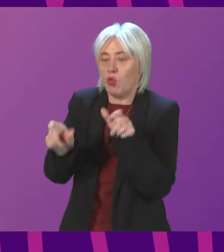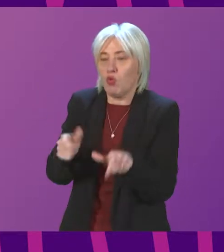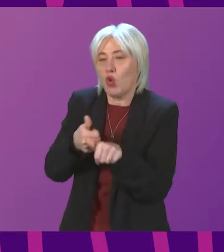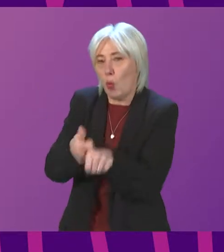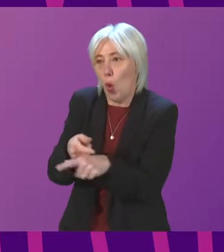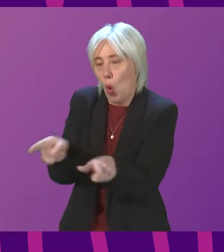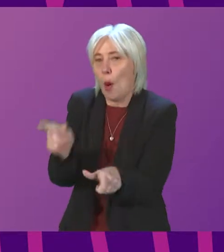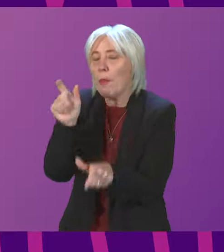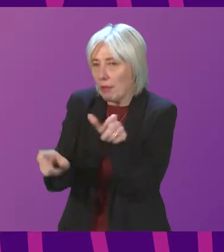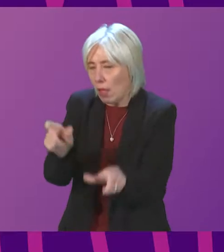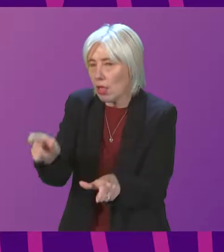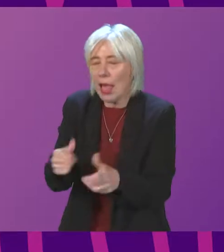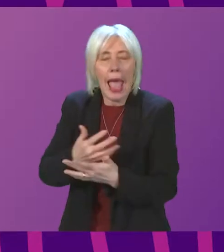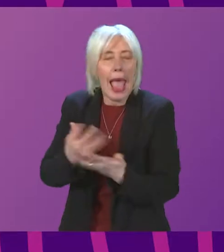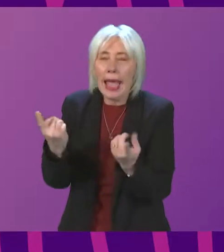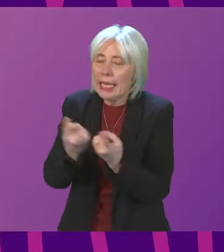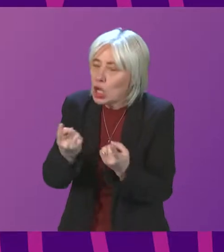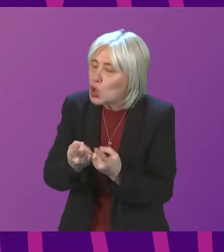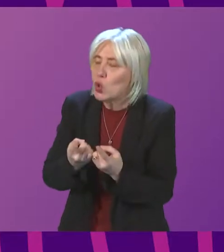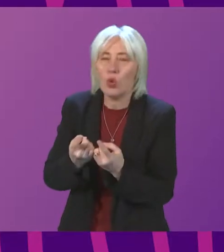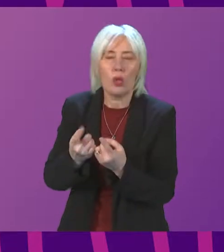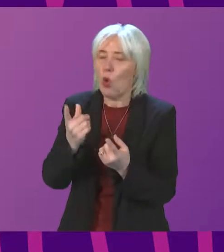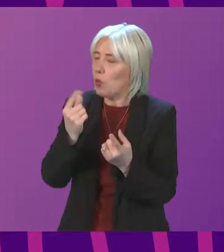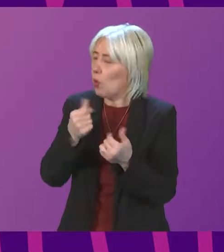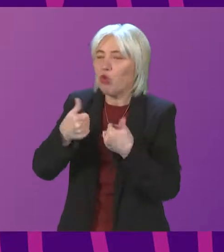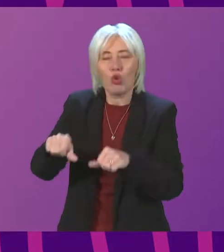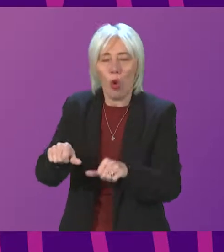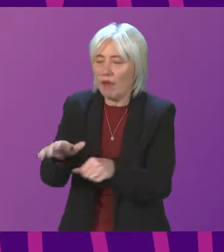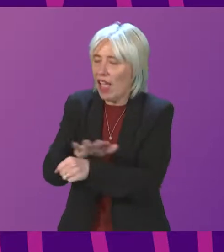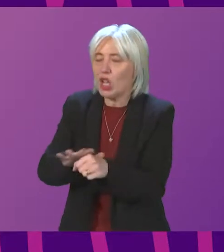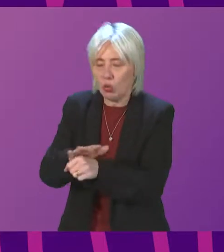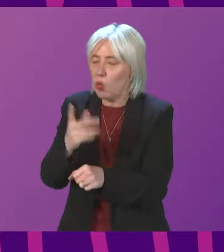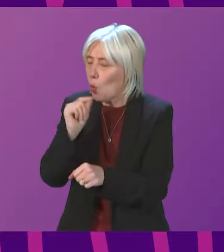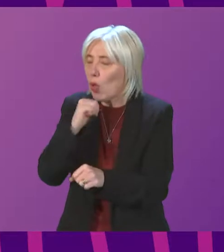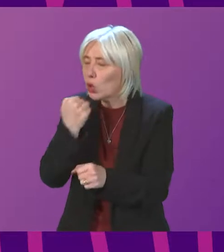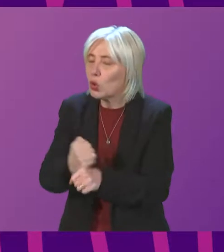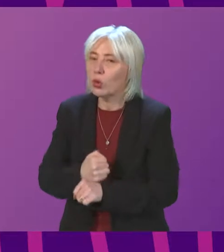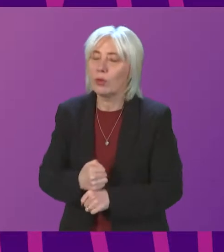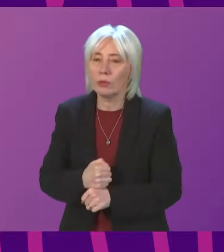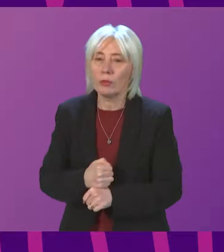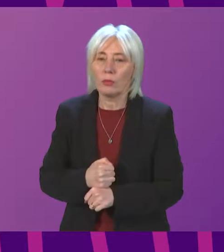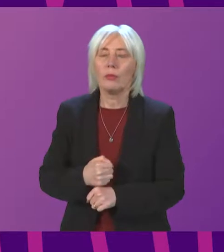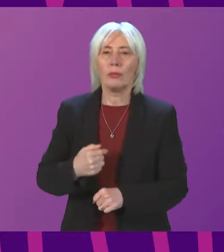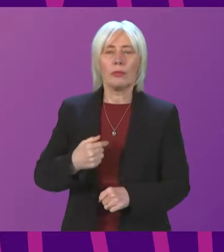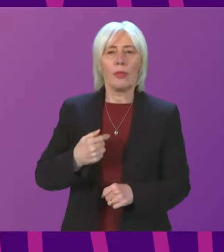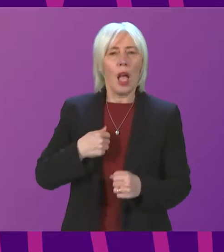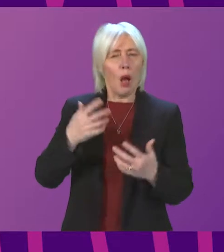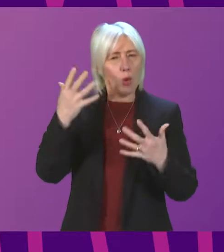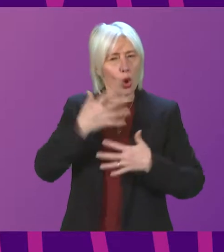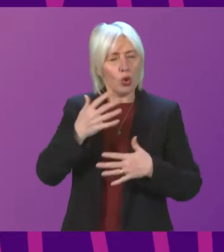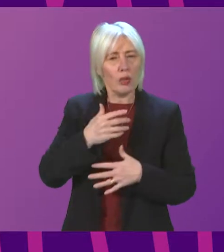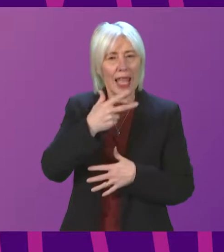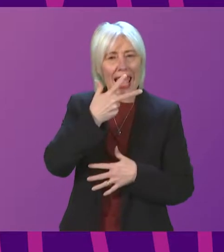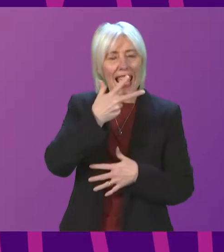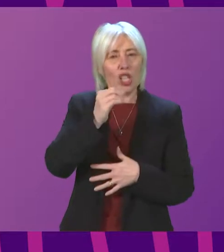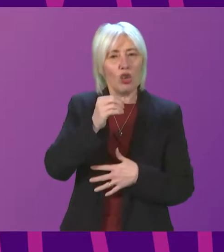possible in order to resolve any issues that they may have locally. Neil Booby. It's very concerning to hear from the Minister that over 800